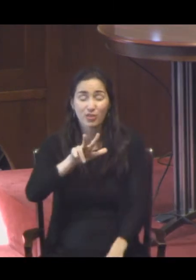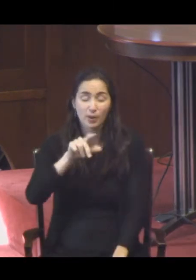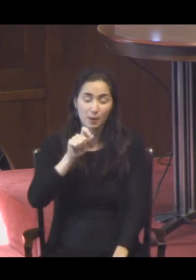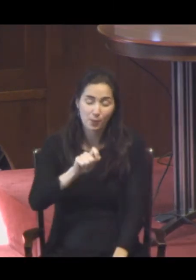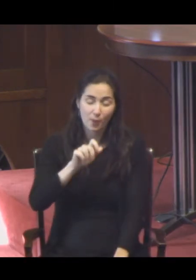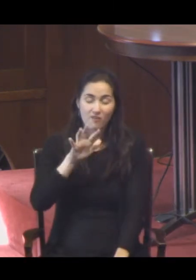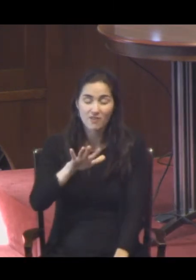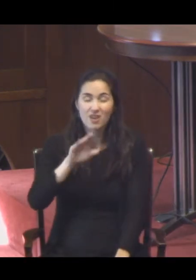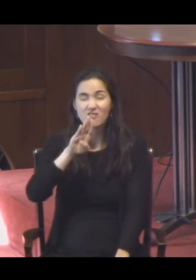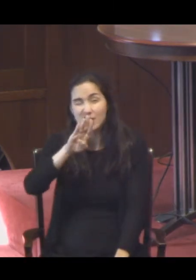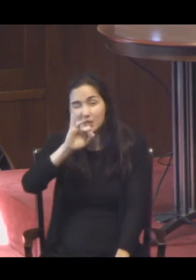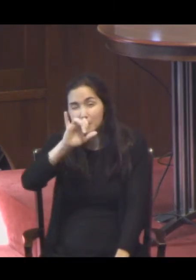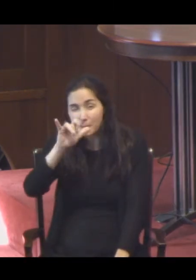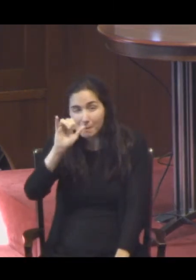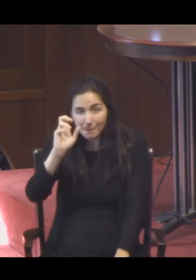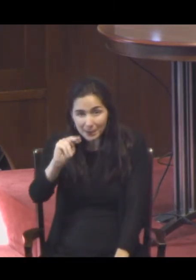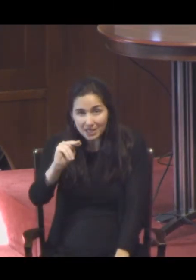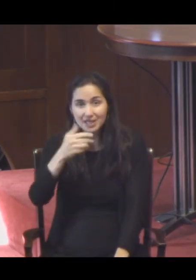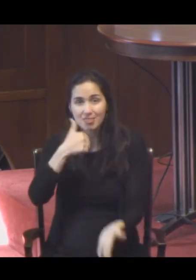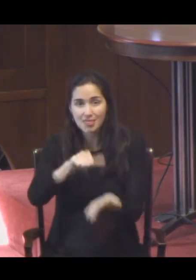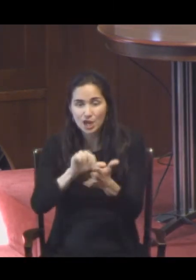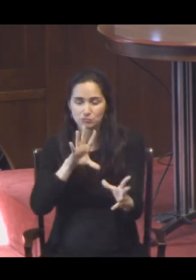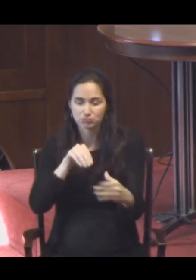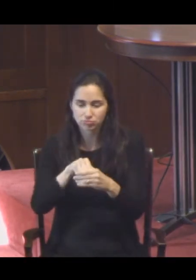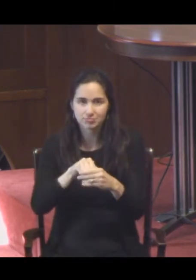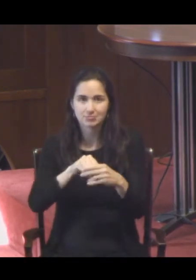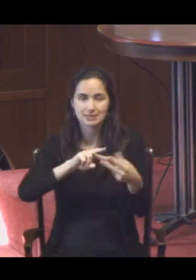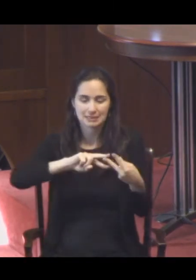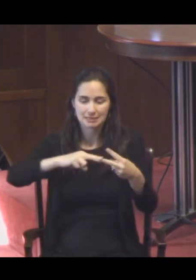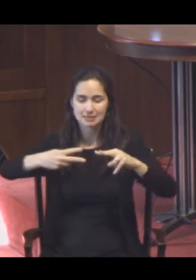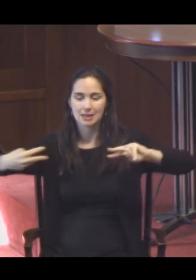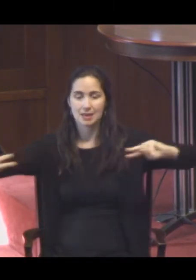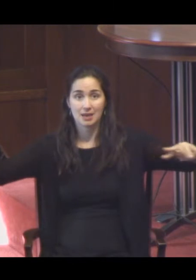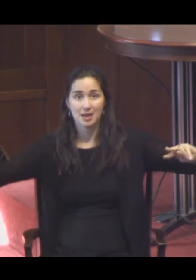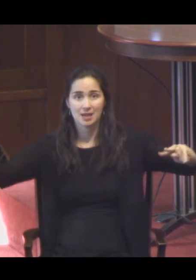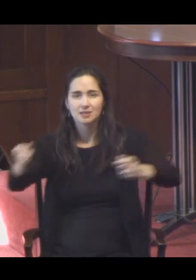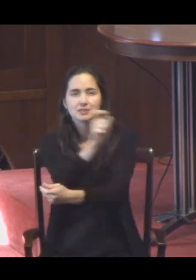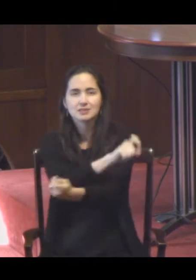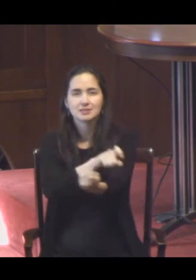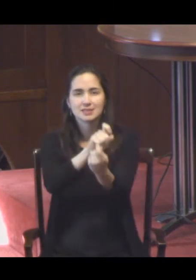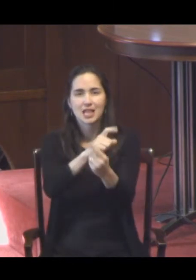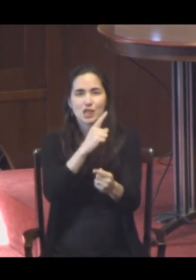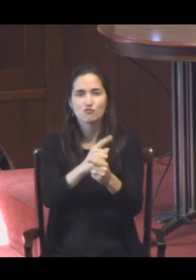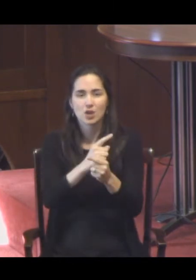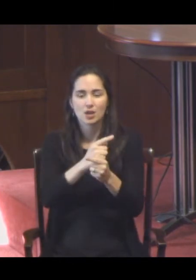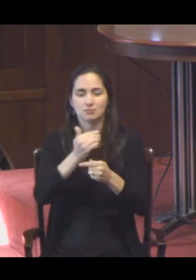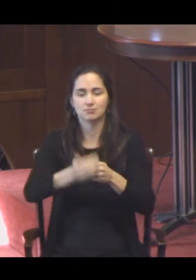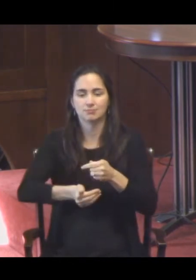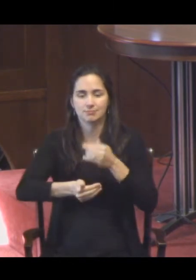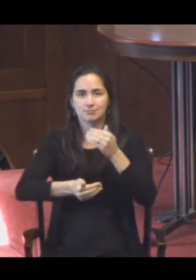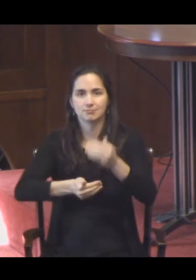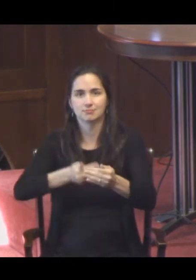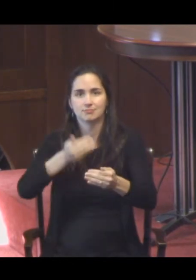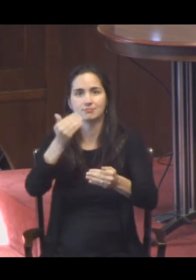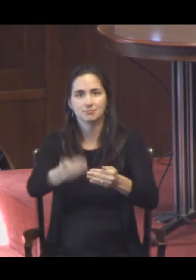letters of our DNA are written in exactly the right order. So we are written with the word.